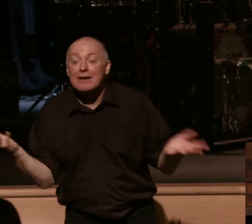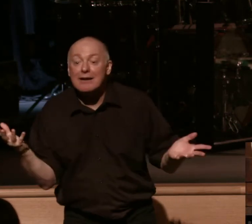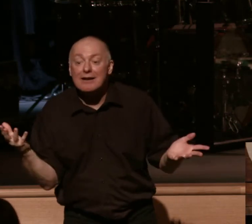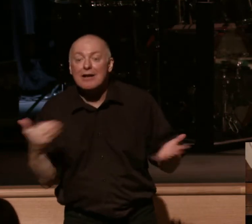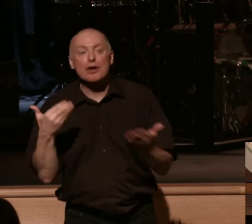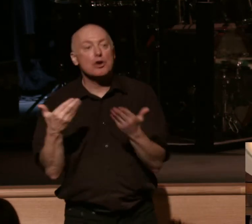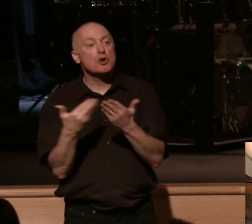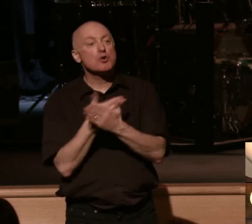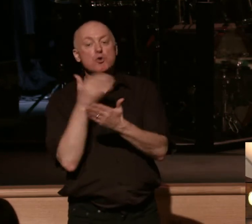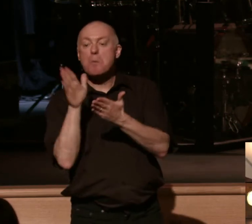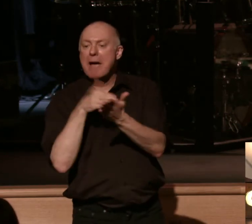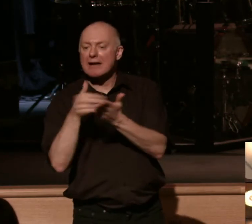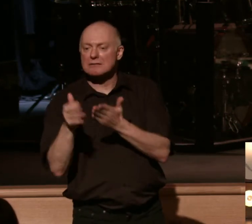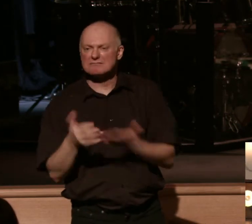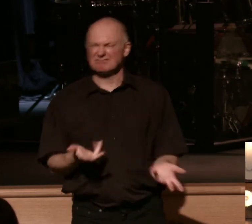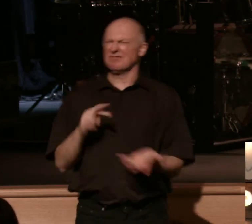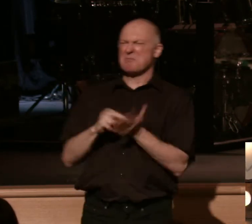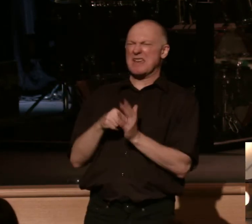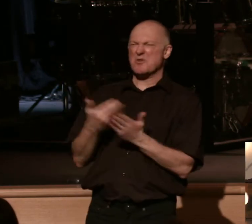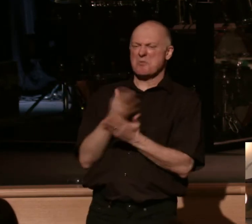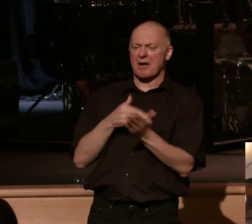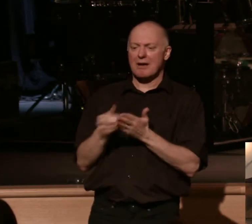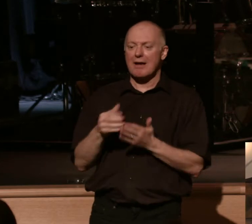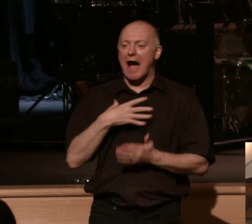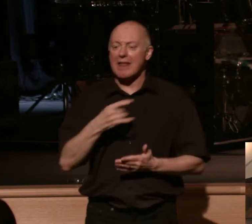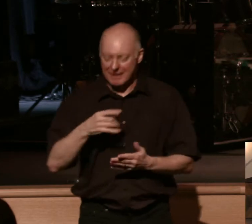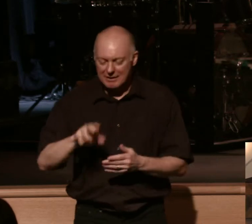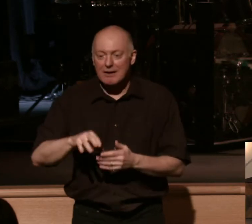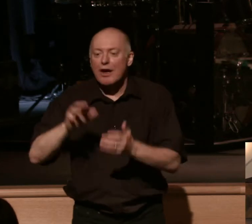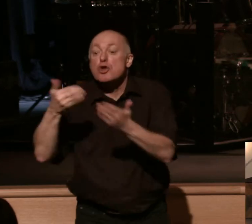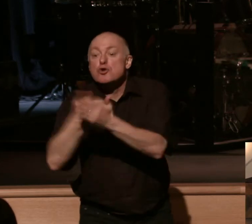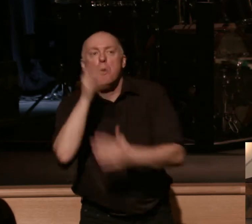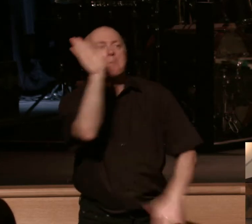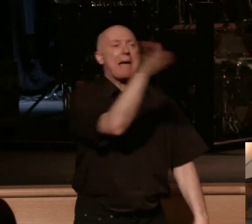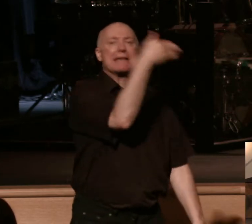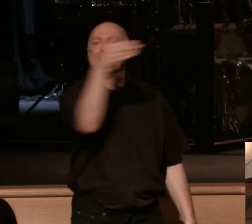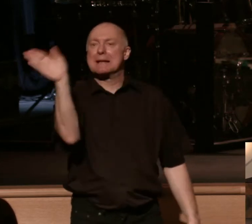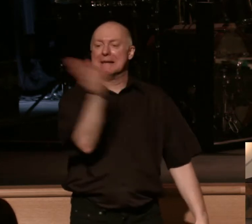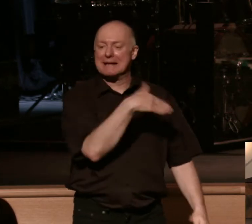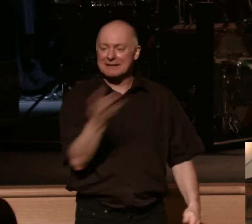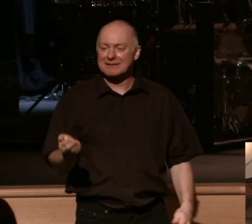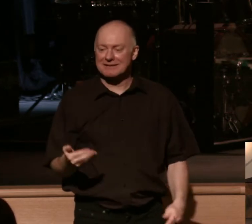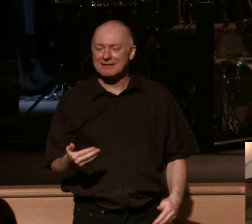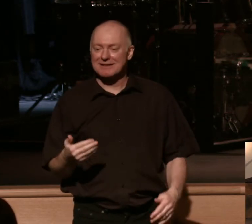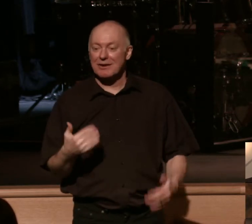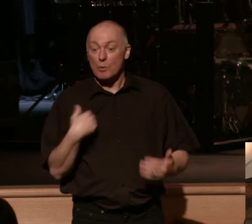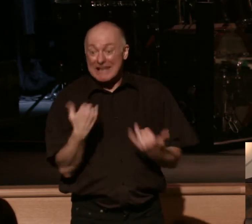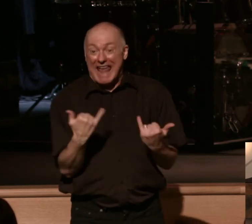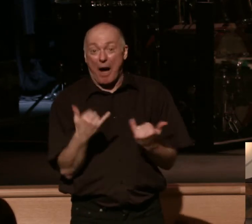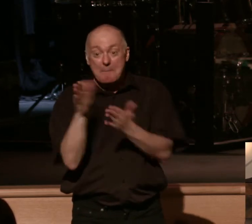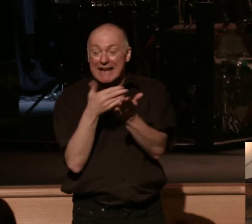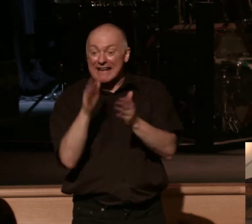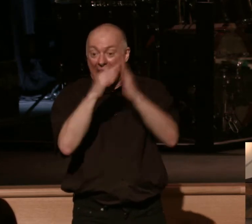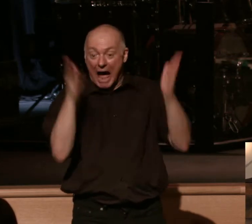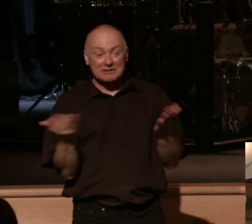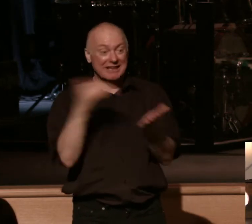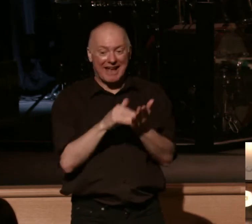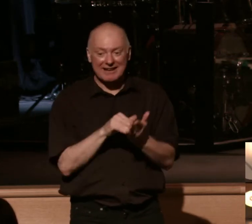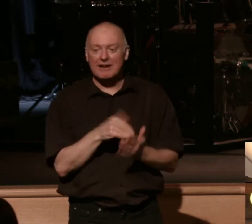paint. And what do mean by that is, I love a fresh coat of paint, you know? So in our house right now, we've got baseboards and wall trim, and you've got four young kids running around,